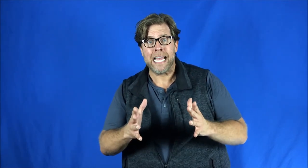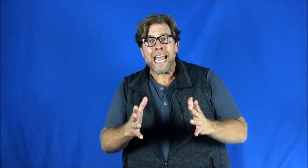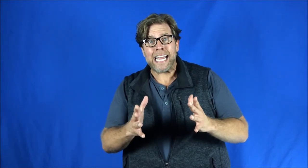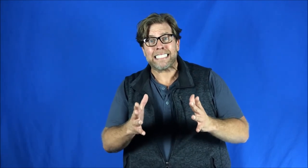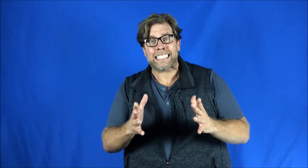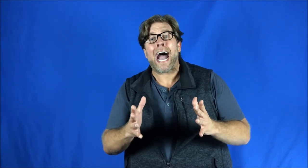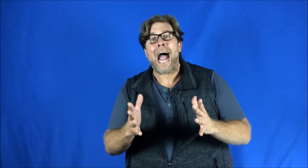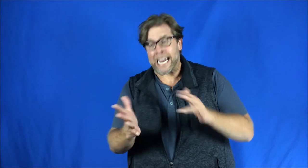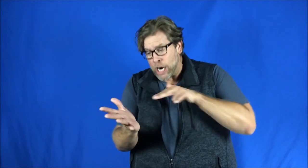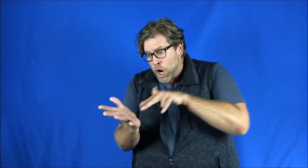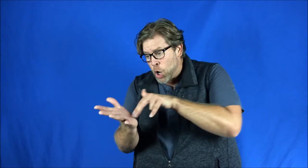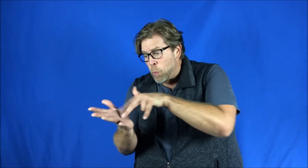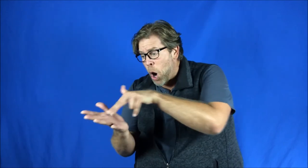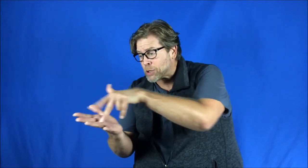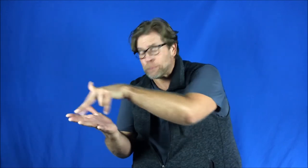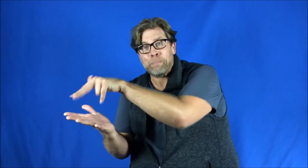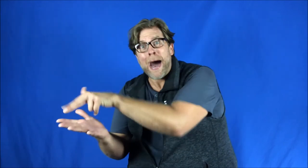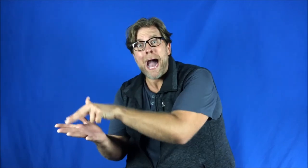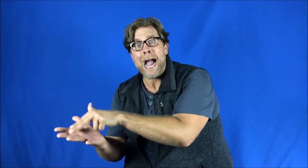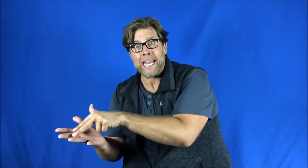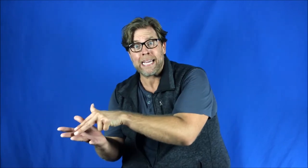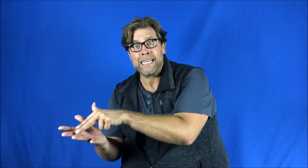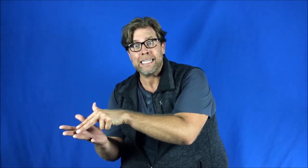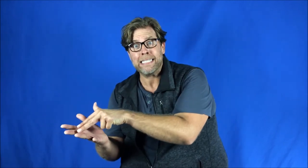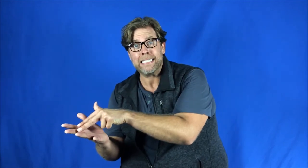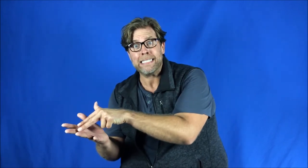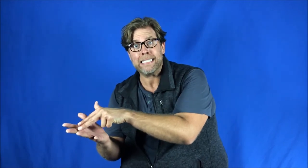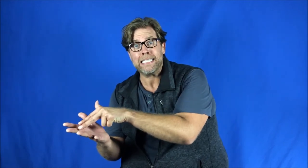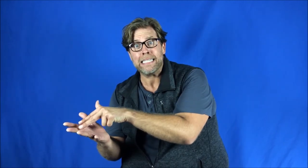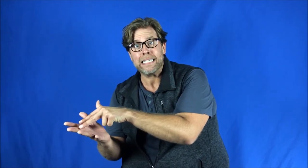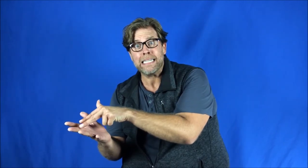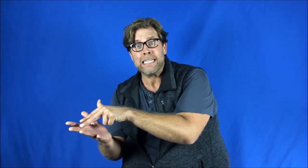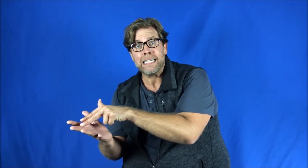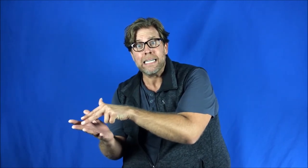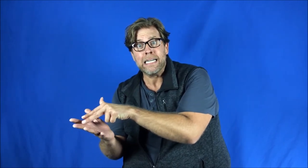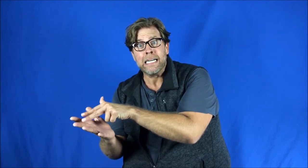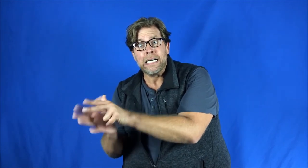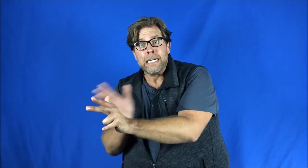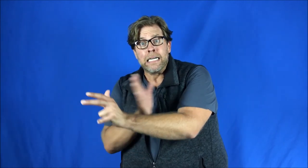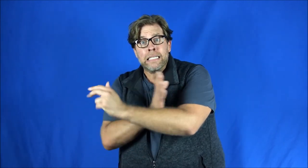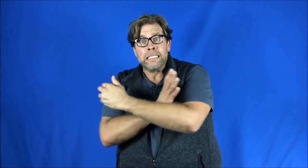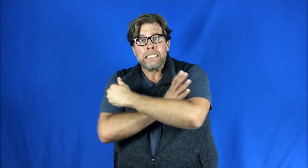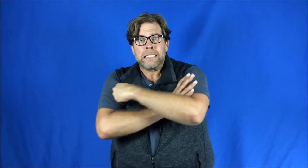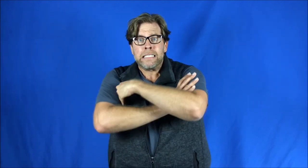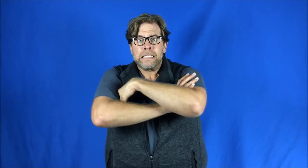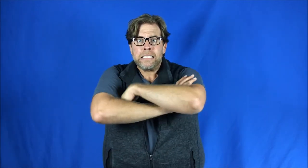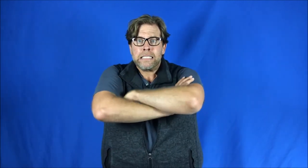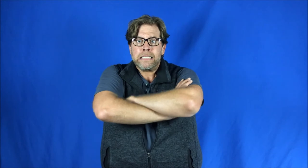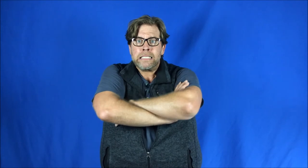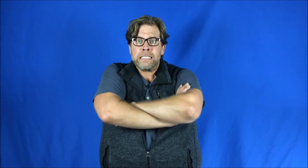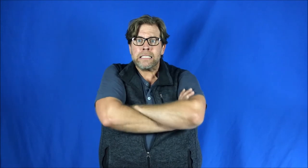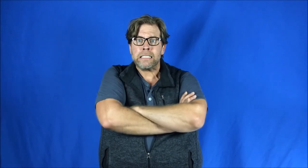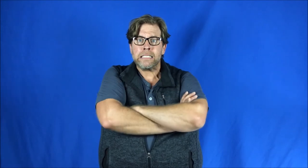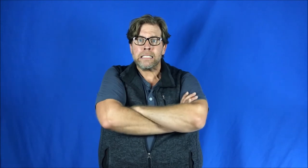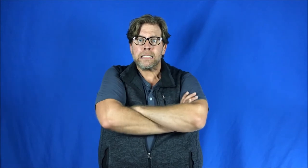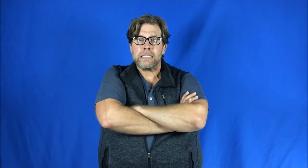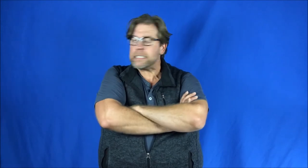He's Guy who walks by. My character deserves his truth. I'm just saying what every other actor on the stage is thinking.